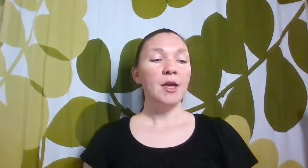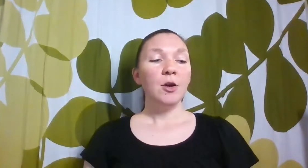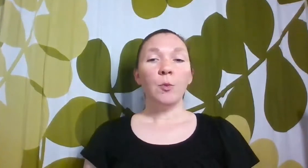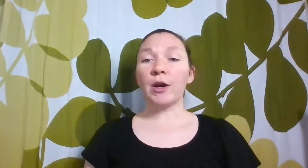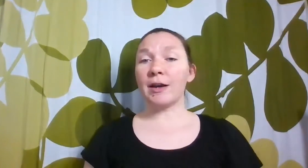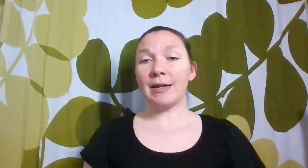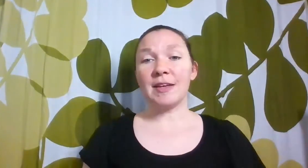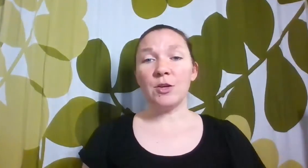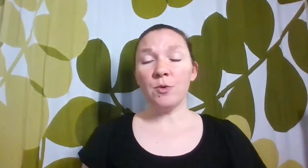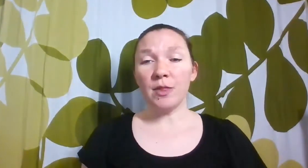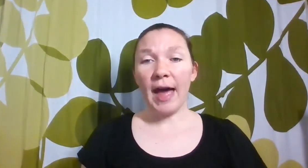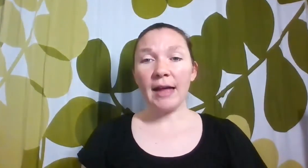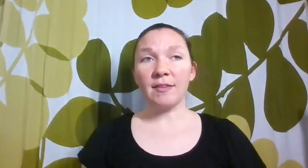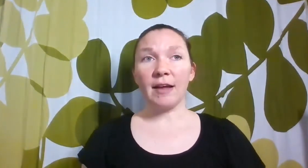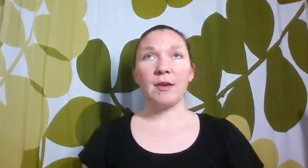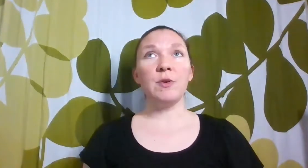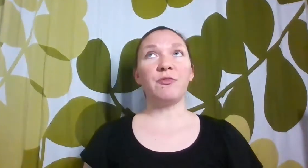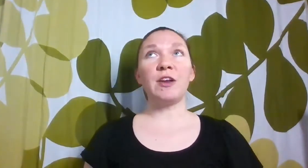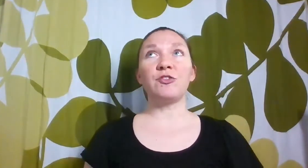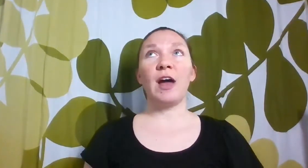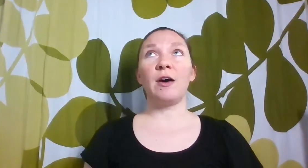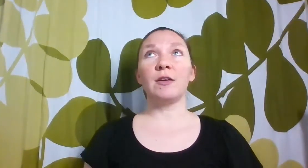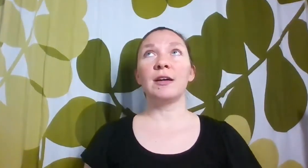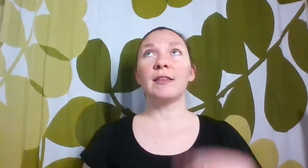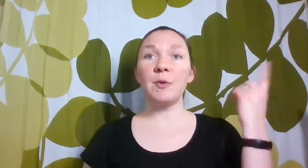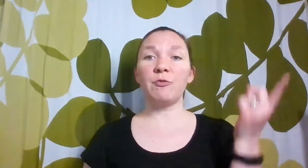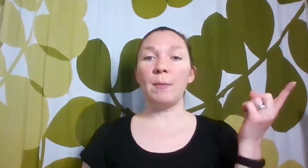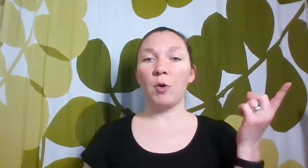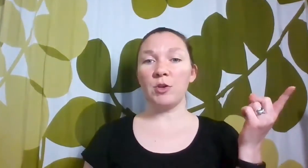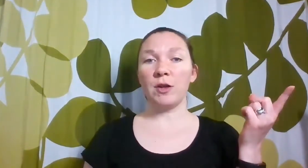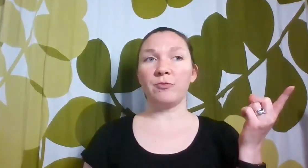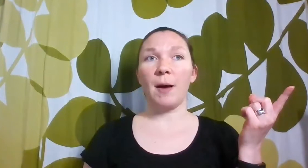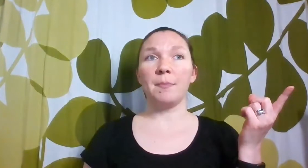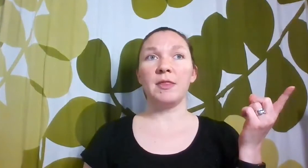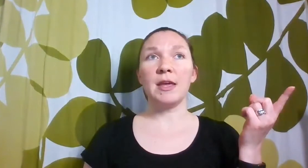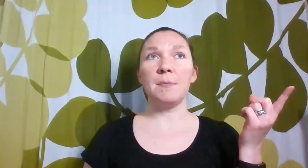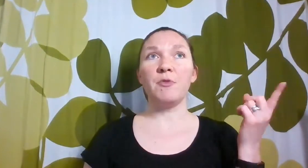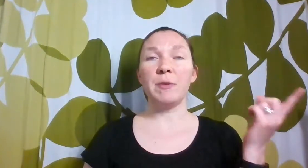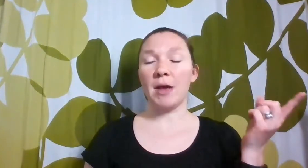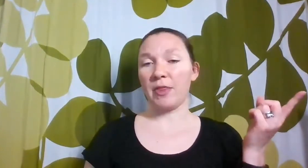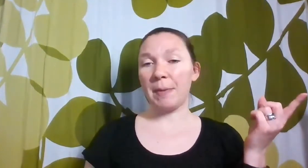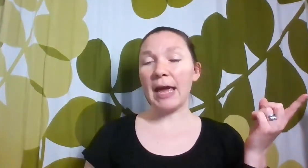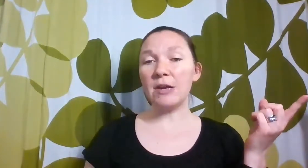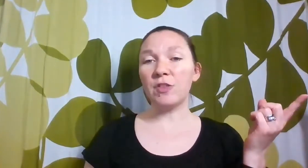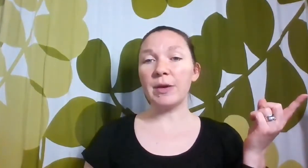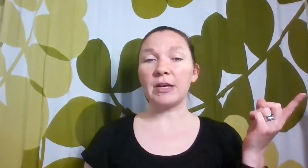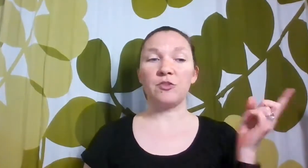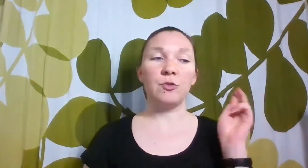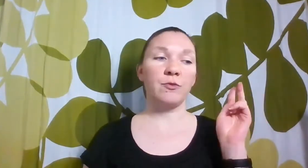We're going to continue that. I think we finished out. I think we have one more unit from the moving beyond the page that we can choose